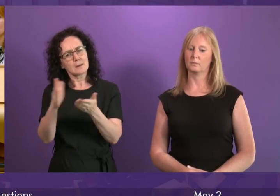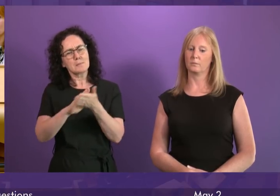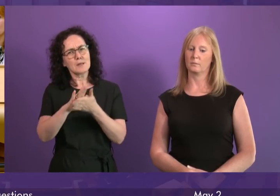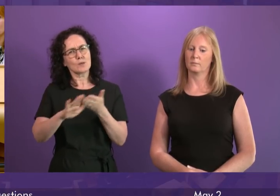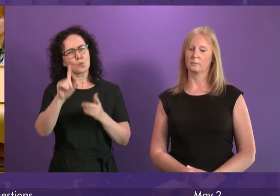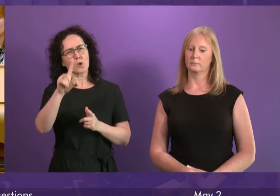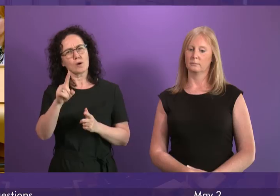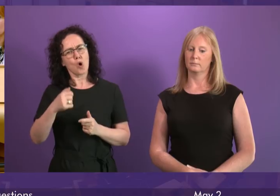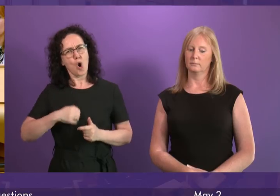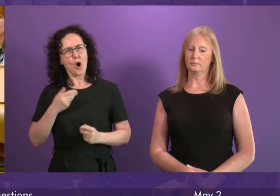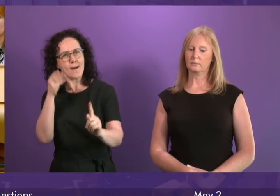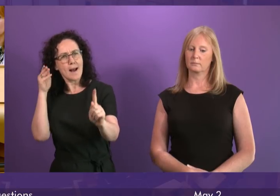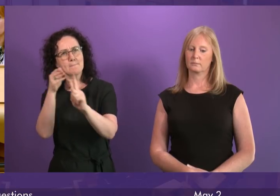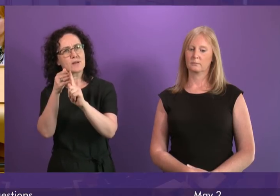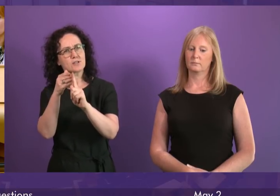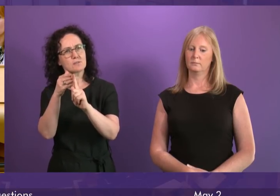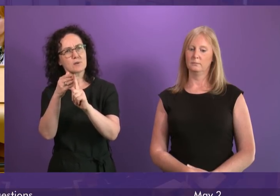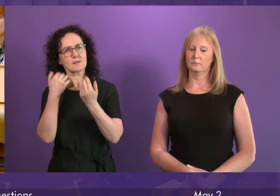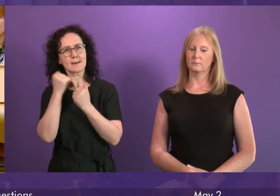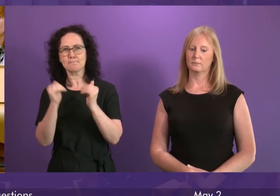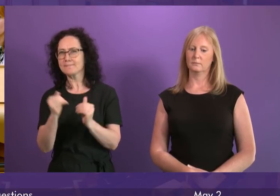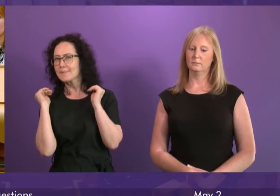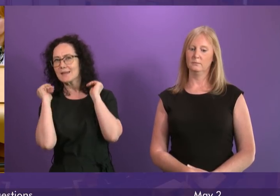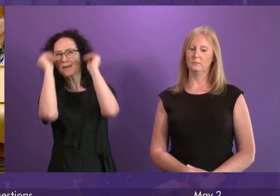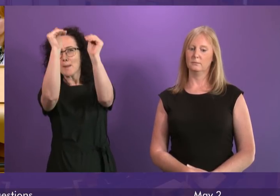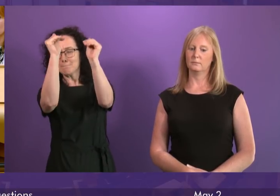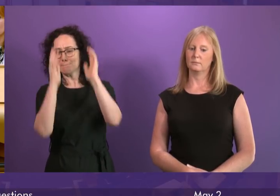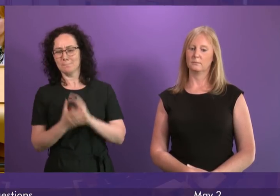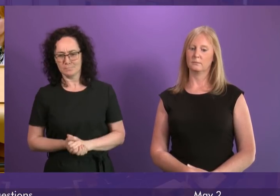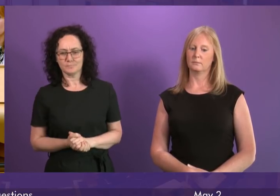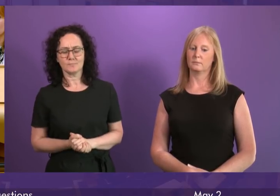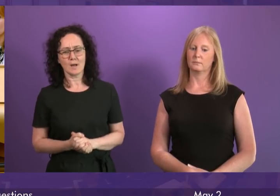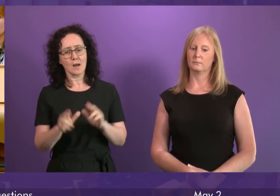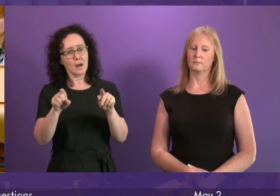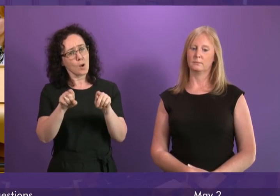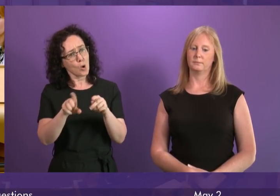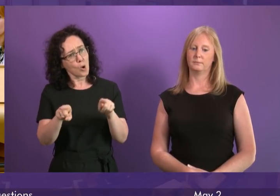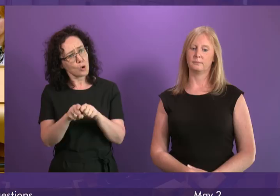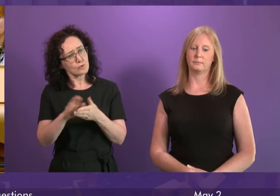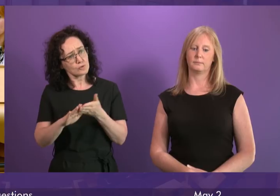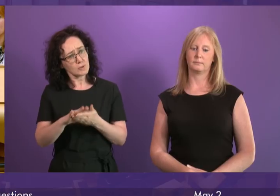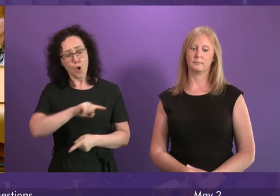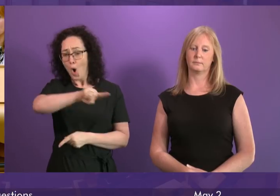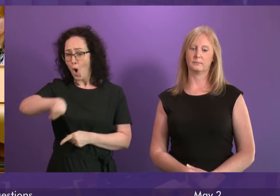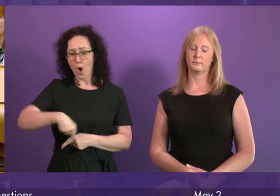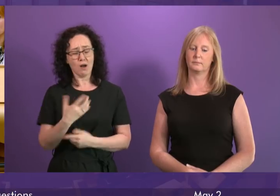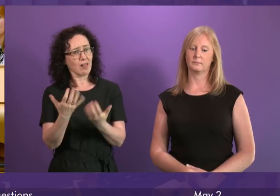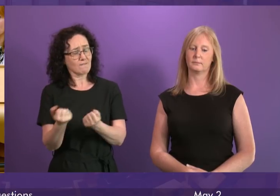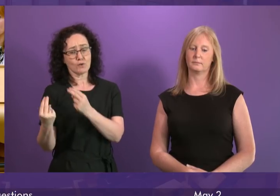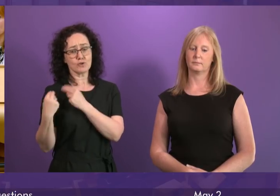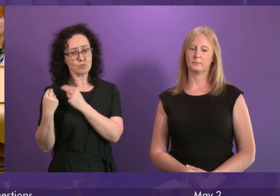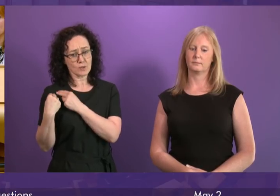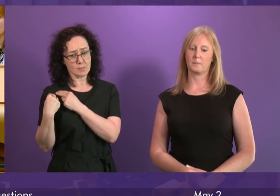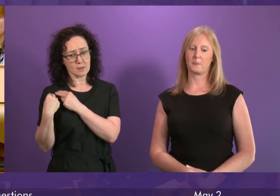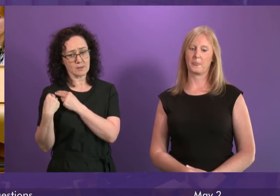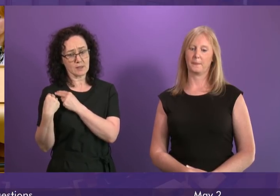ambition and our action across the whole range of government responsibilities and that puts a responsibility on the shoulders of opposition parties as well, not to have